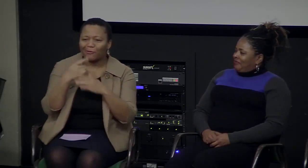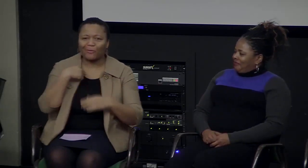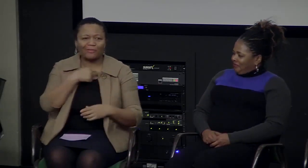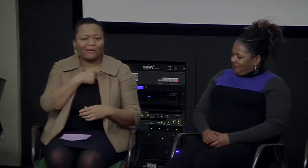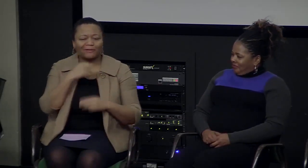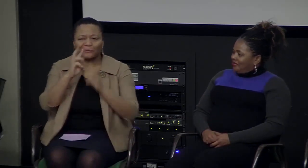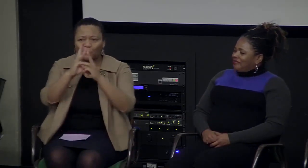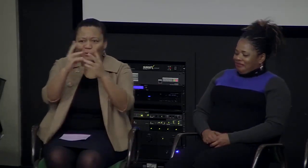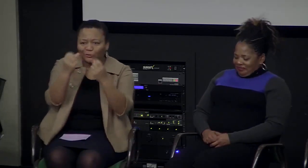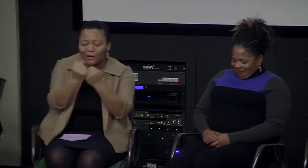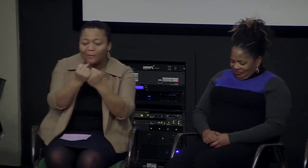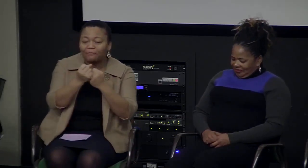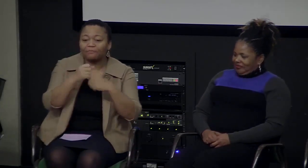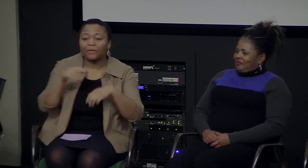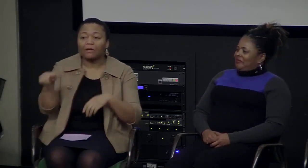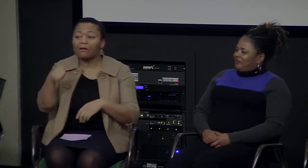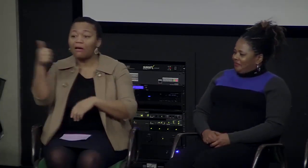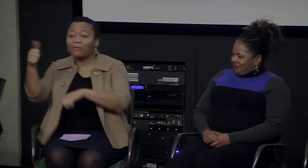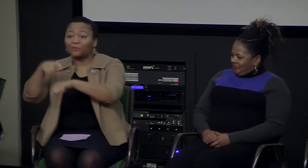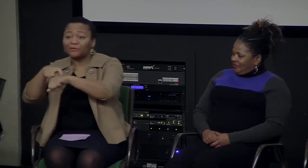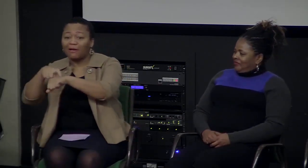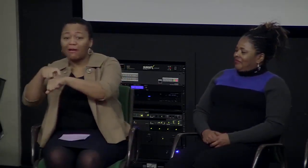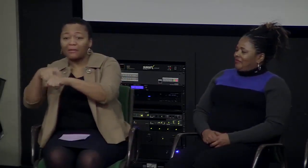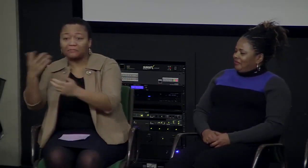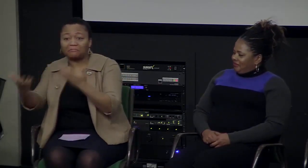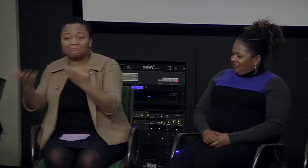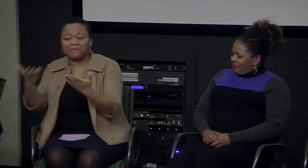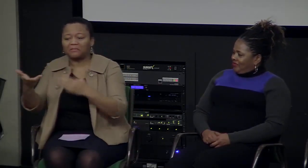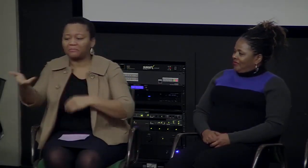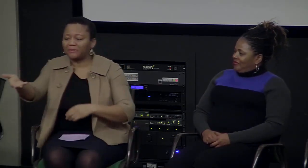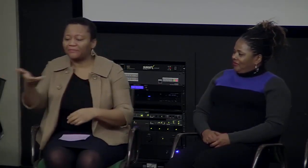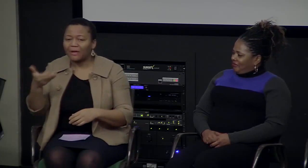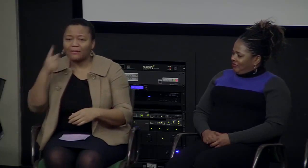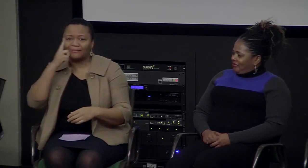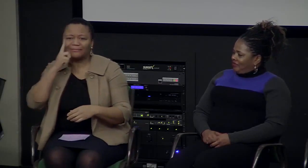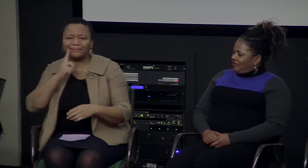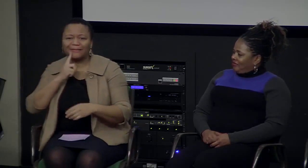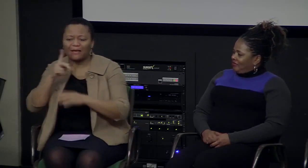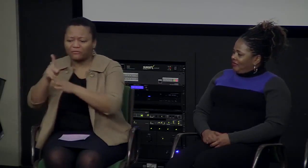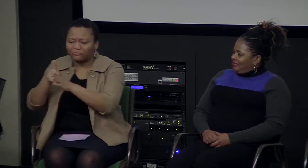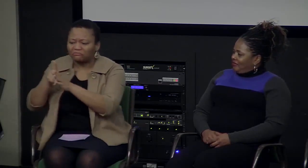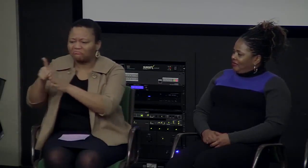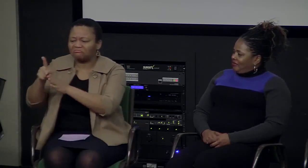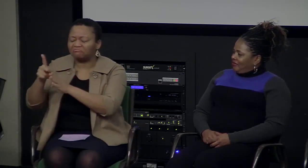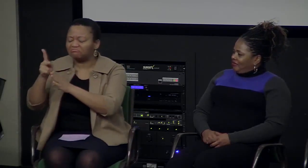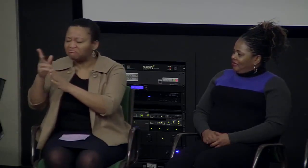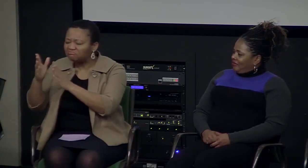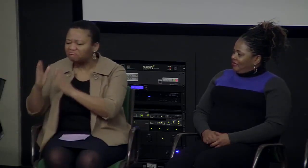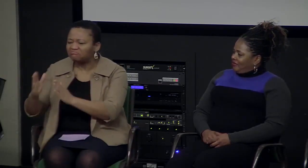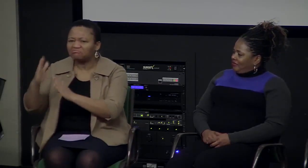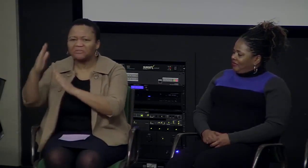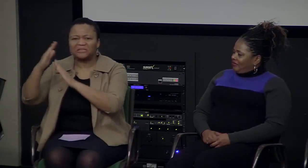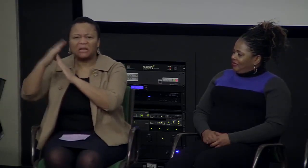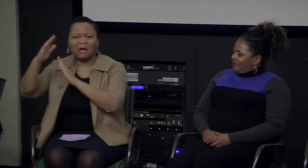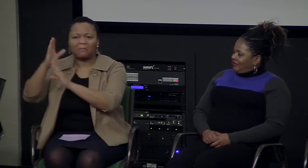that and we wanted her to come talk with us and so we had her come almost as if it was a workshop. Another time